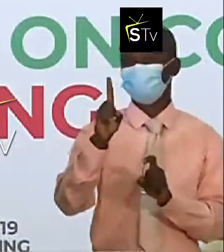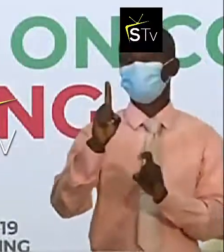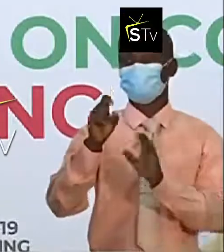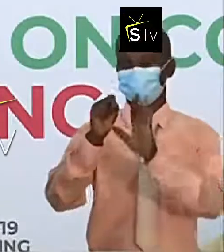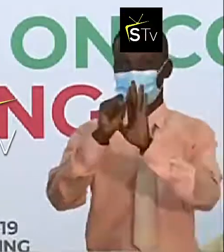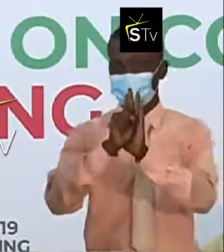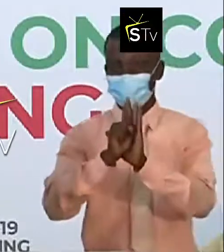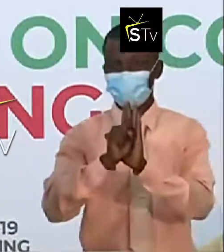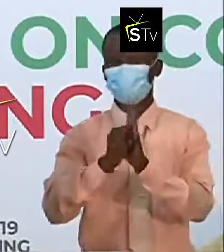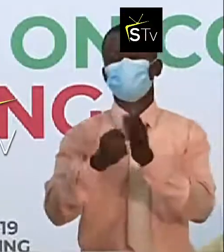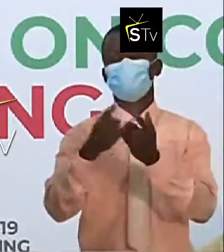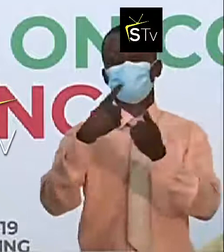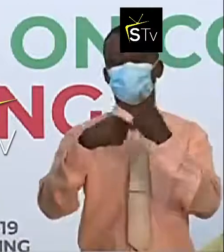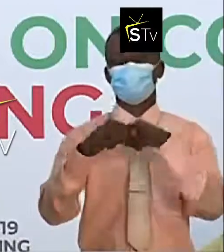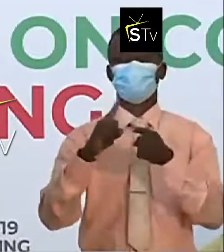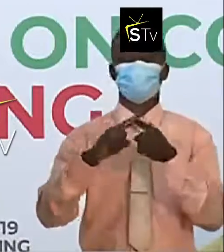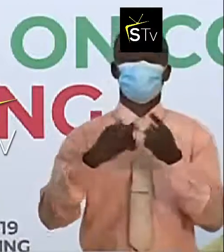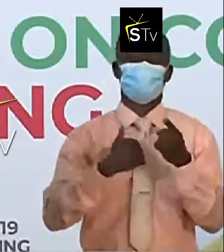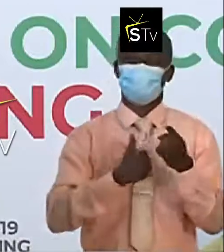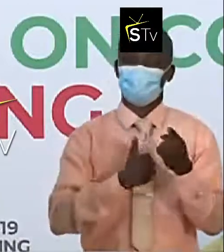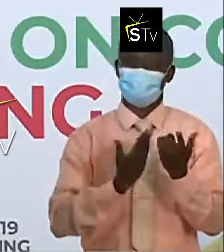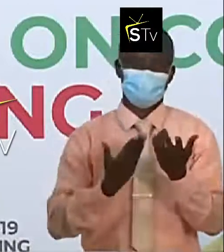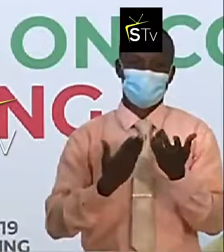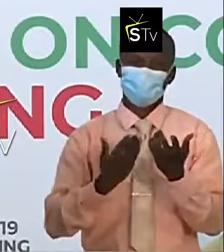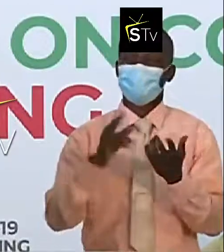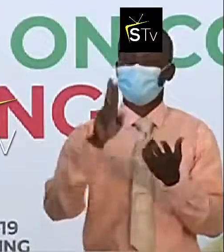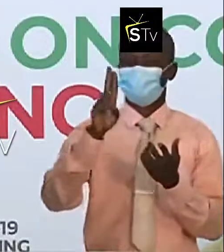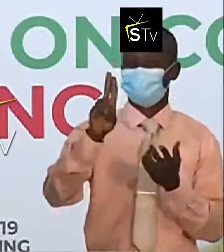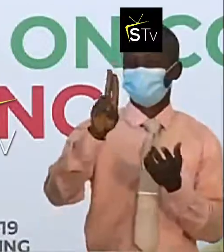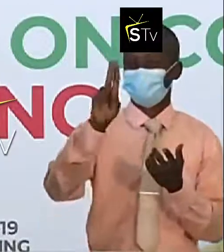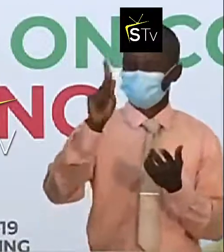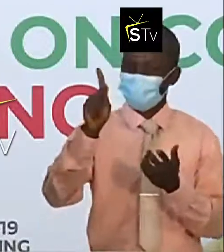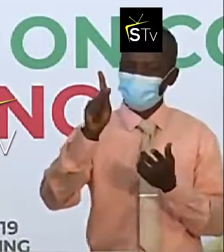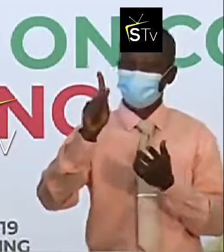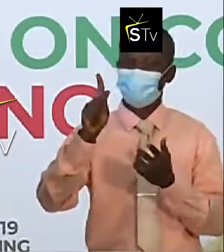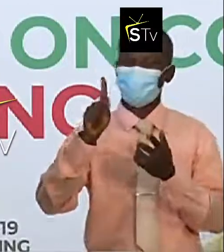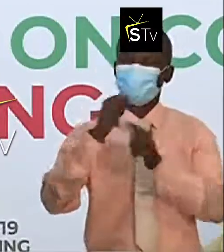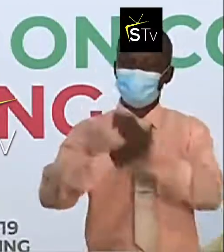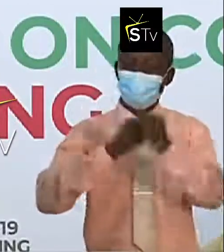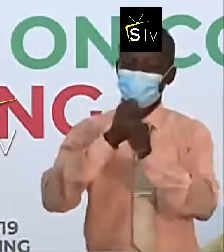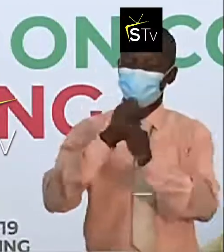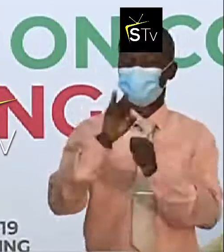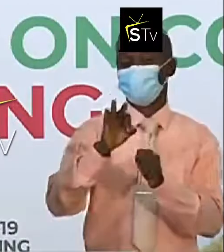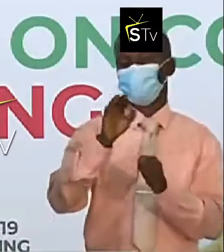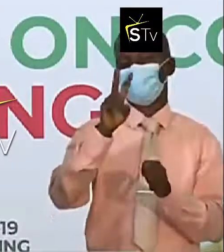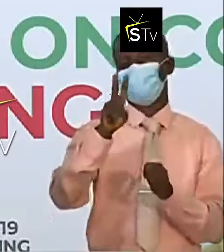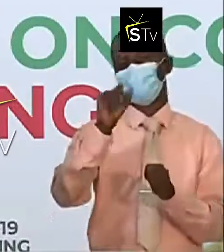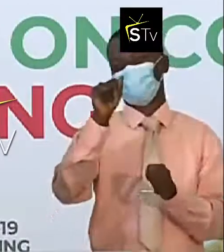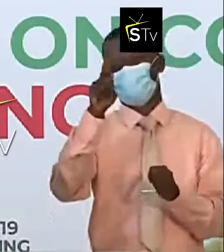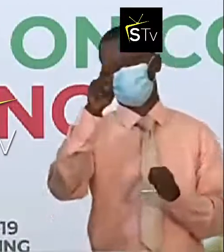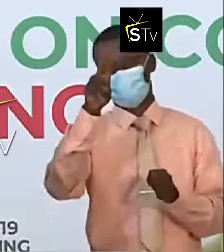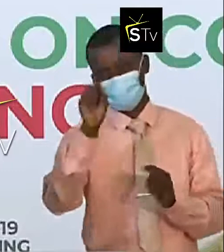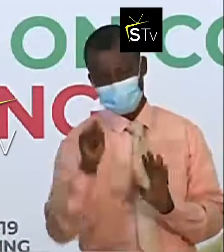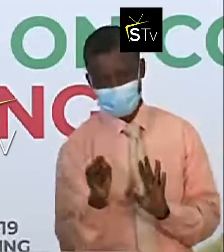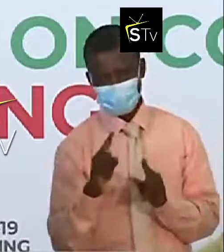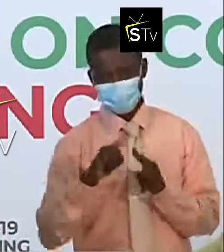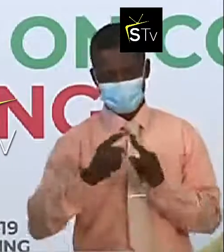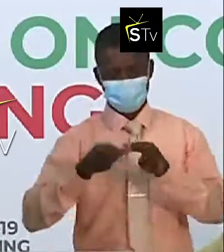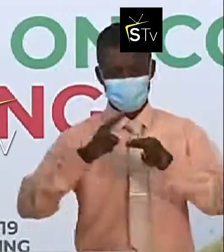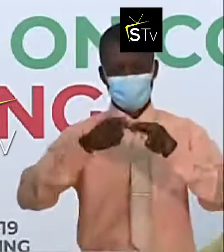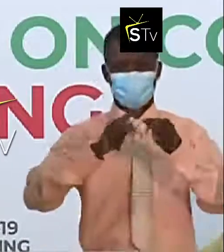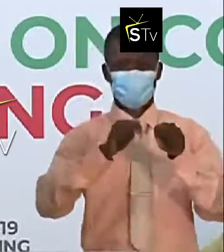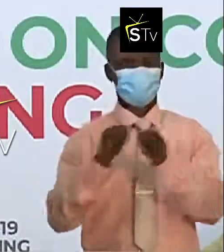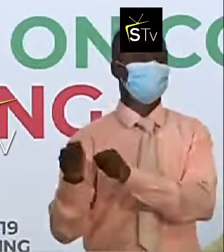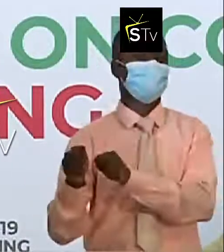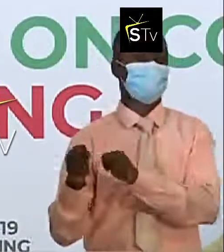came out to have that variant of interest, the UK variant of interest that is linked to increased transmission. So,